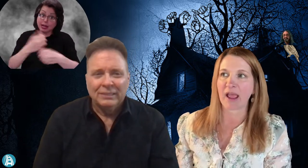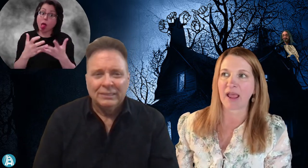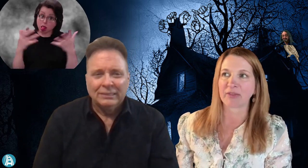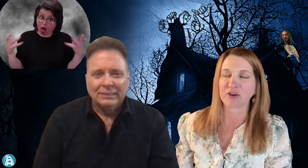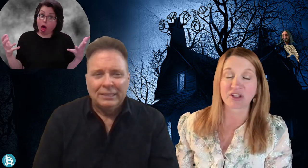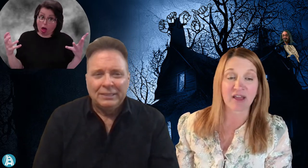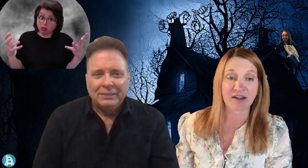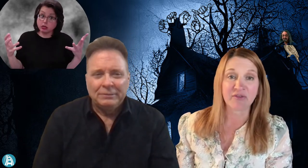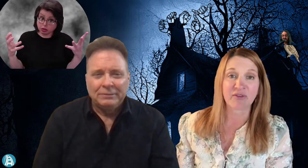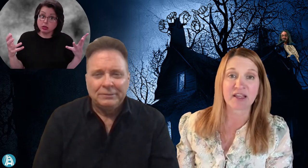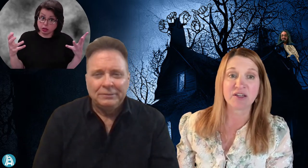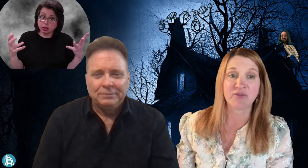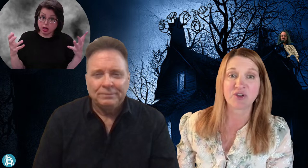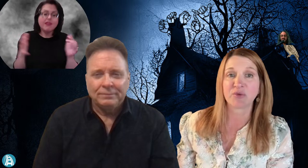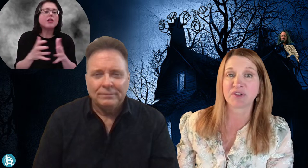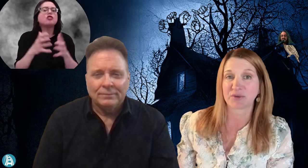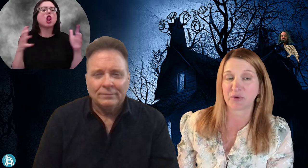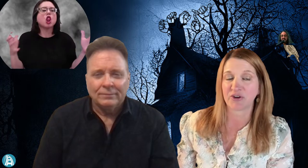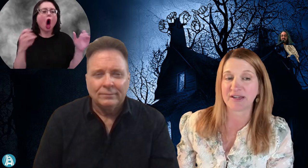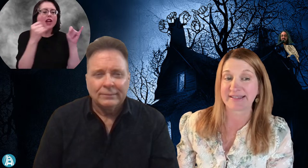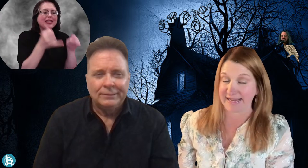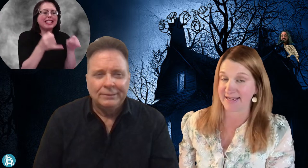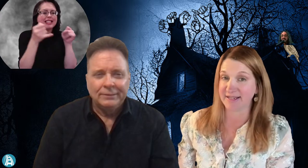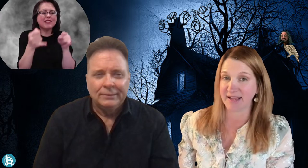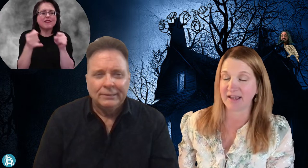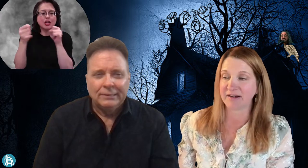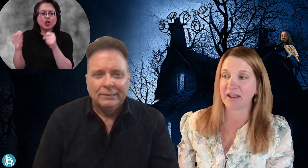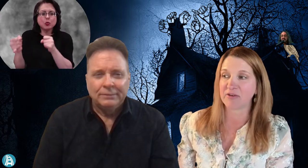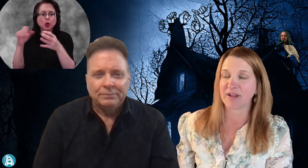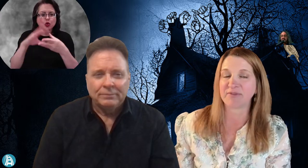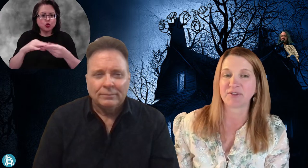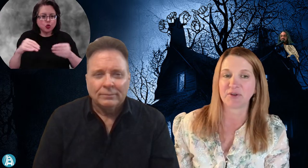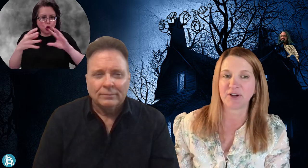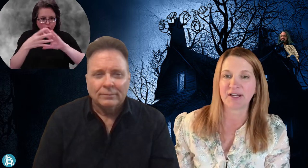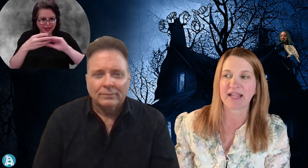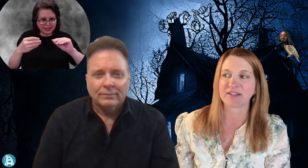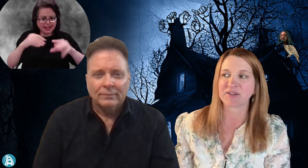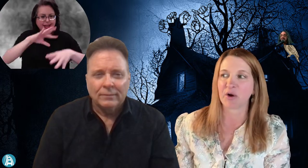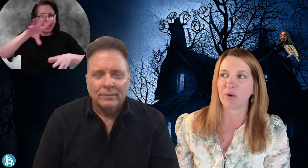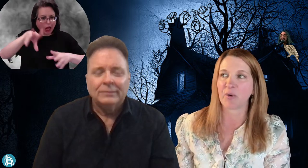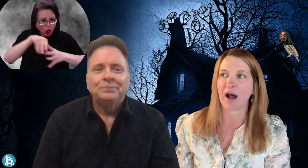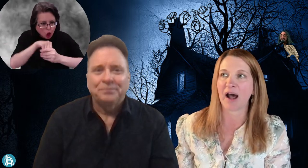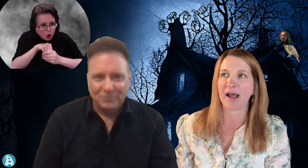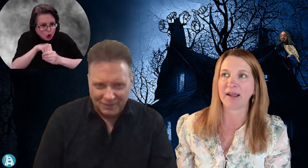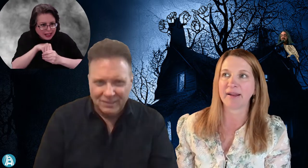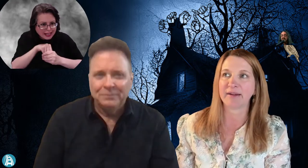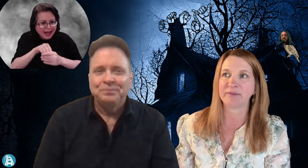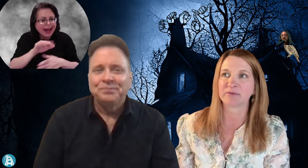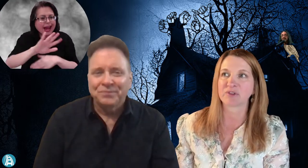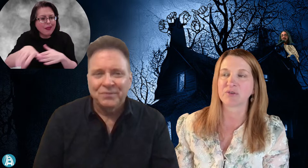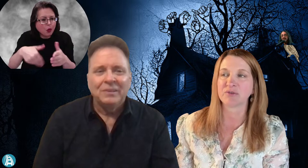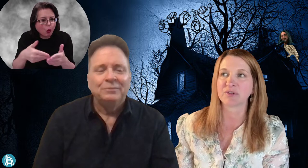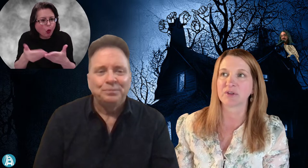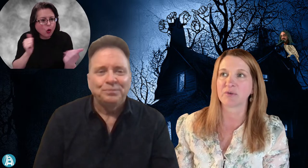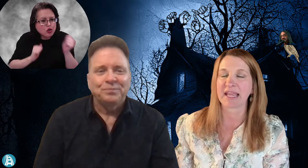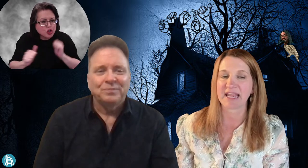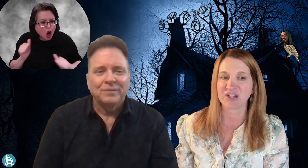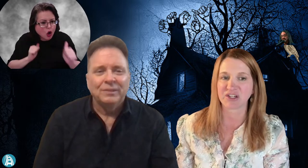There's a lot of individual stories in Not Another Deaf Story, and so I chose a location